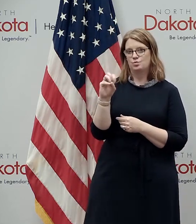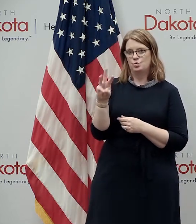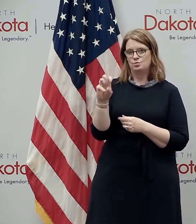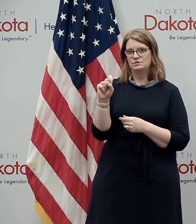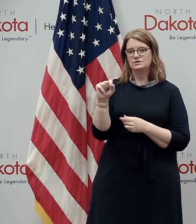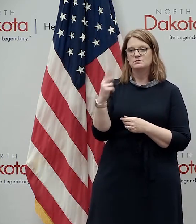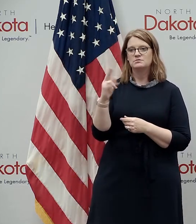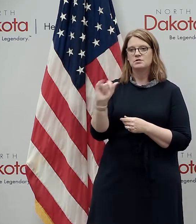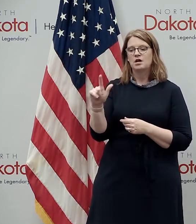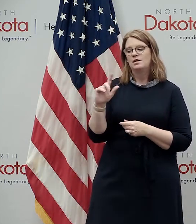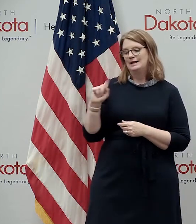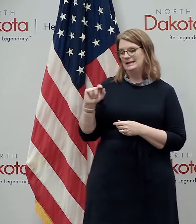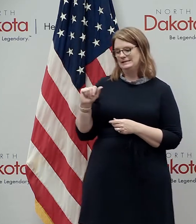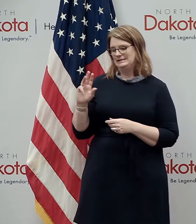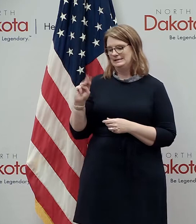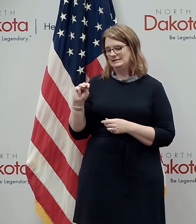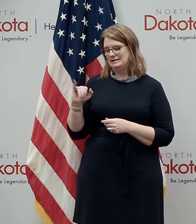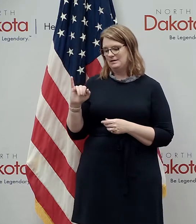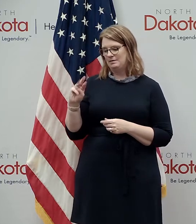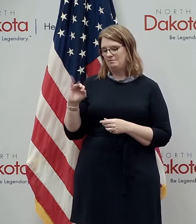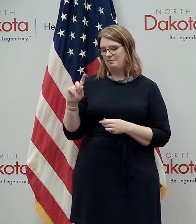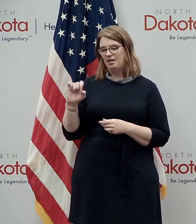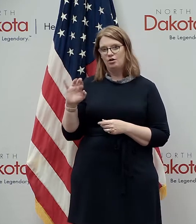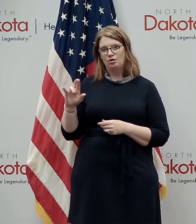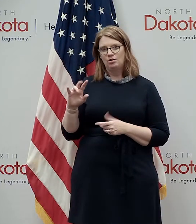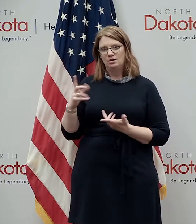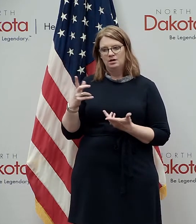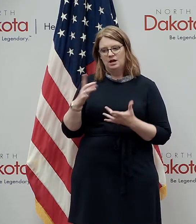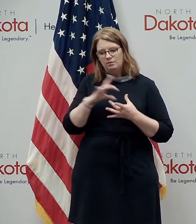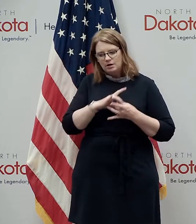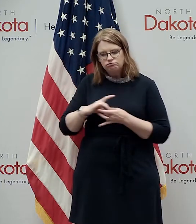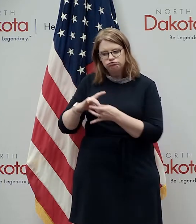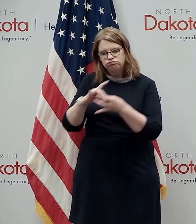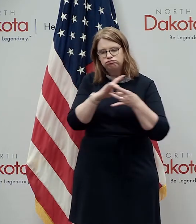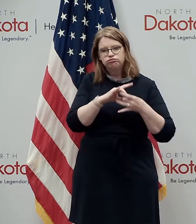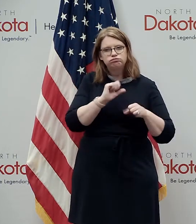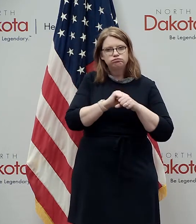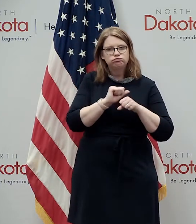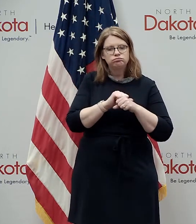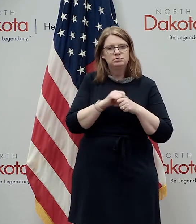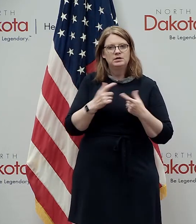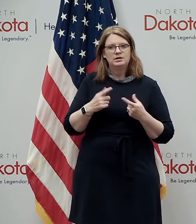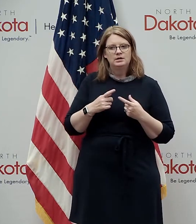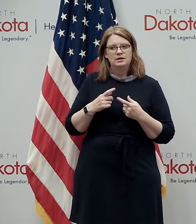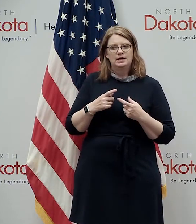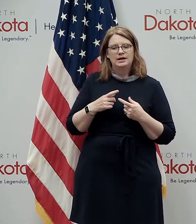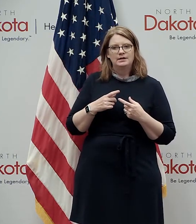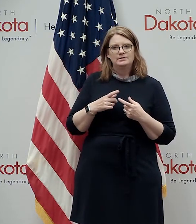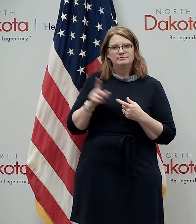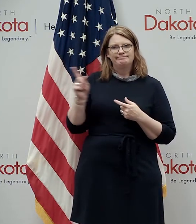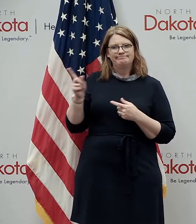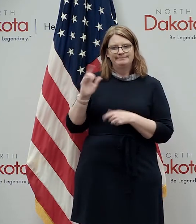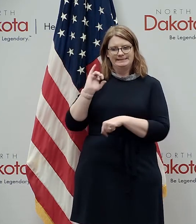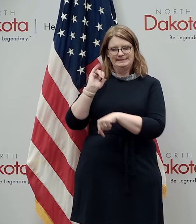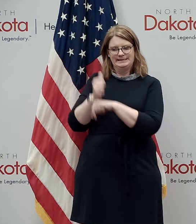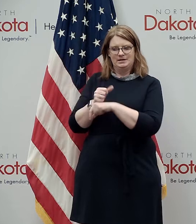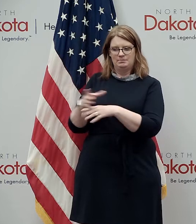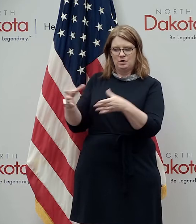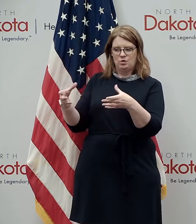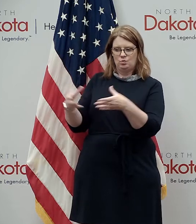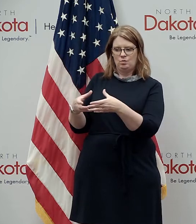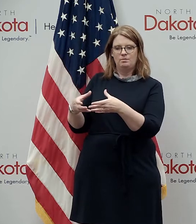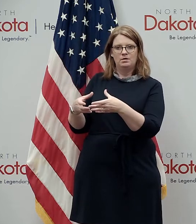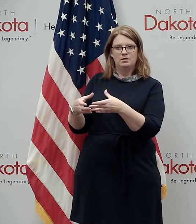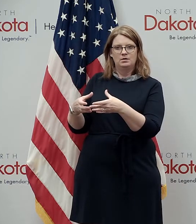the chief operating officer we're all working together and he's assembled a a core uh steering group of